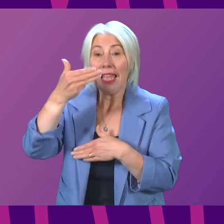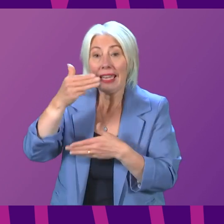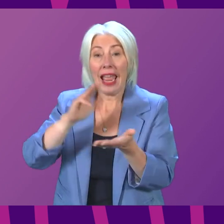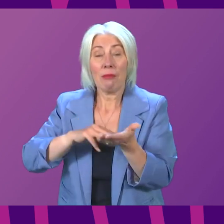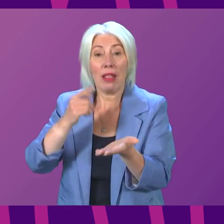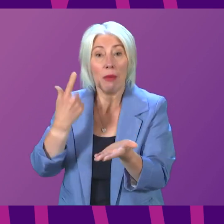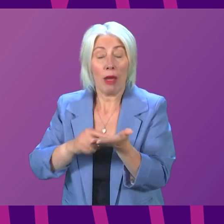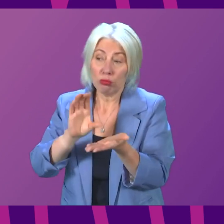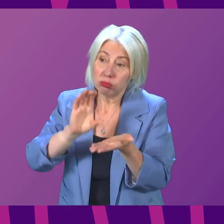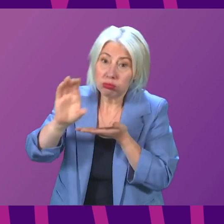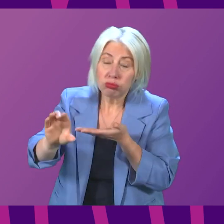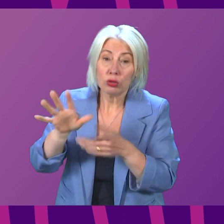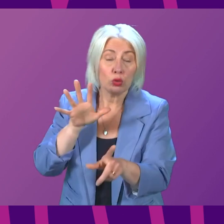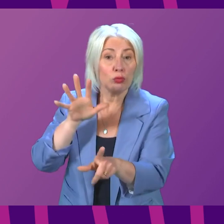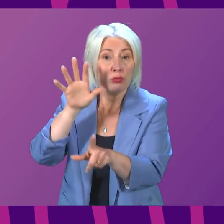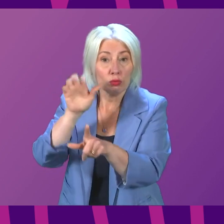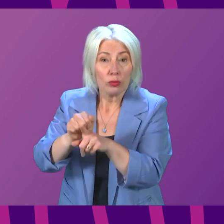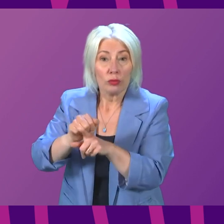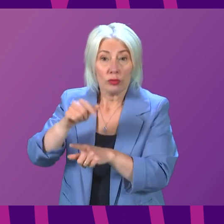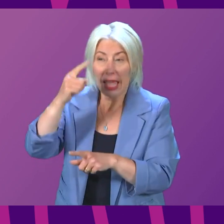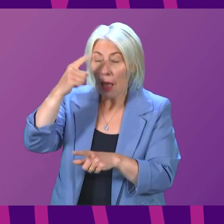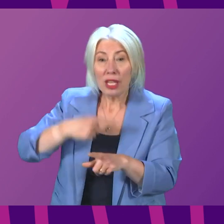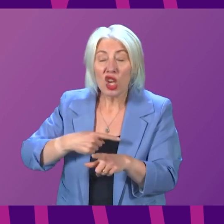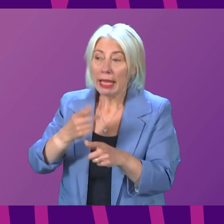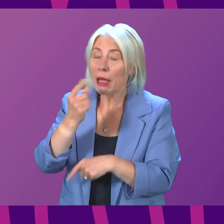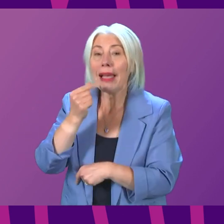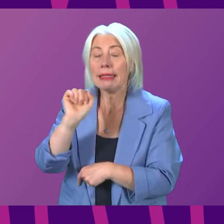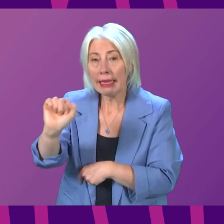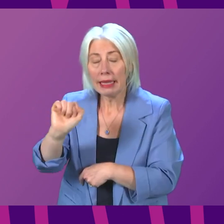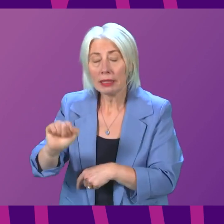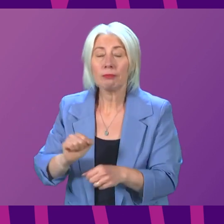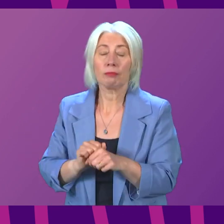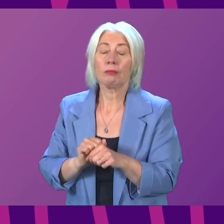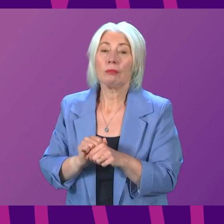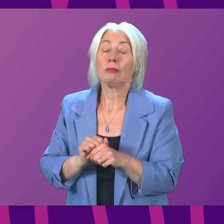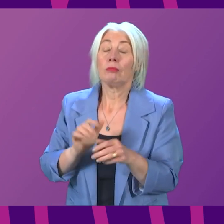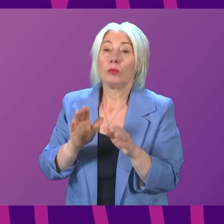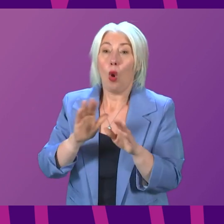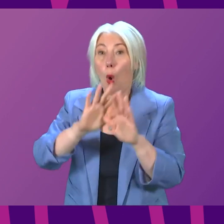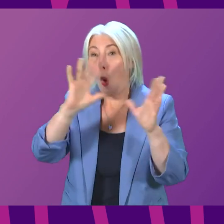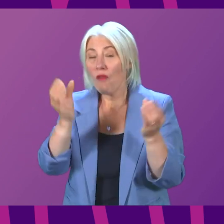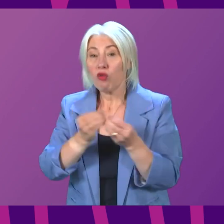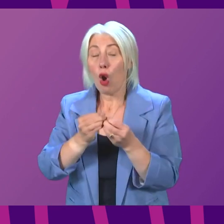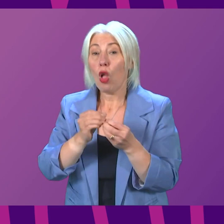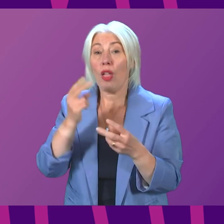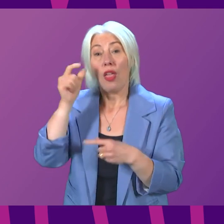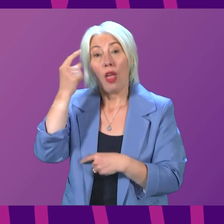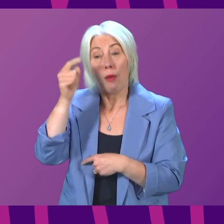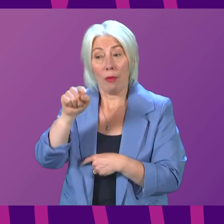this financial year to support diagnostic imaging capacity. In terms of the overall situation with the 62-day pathway,